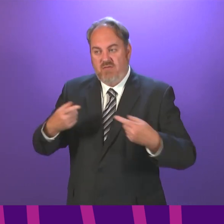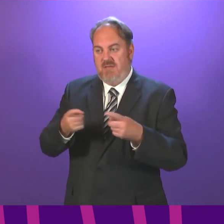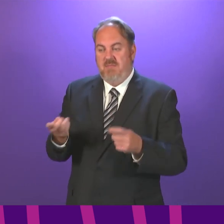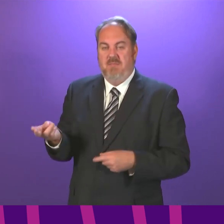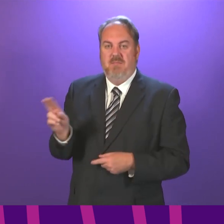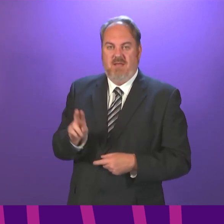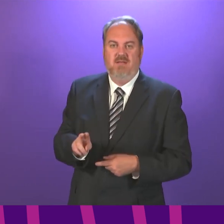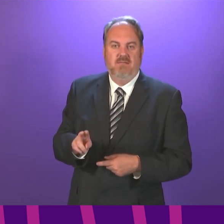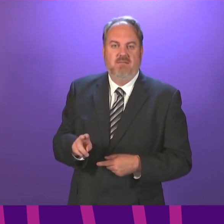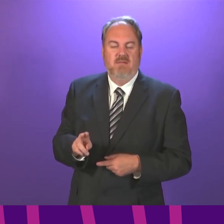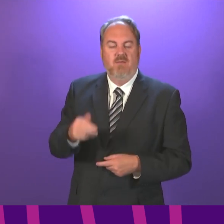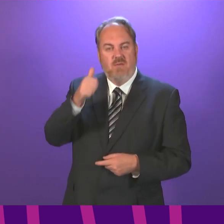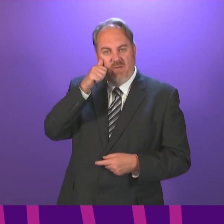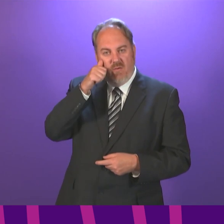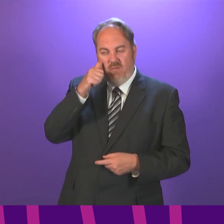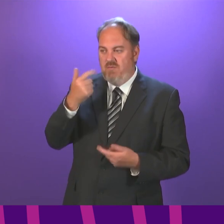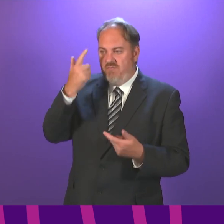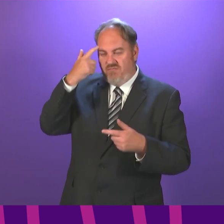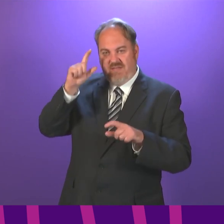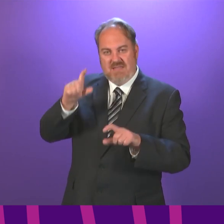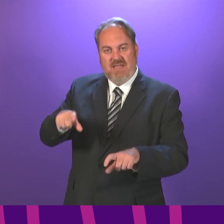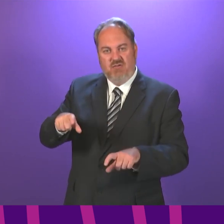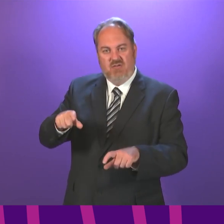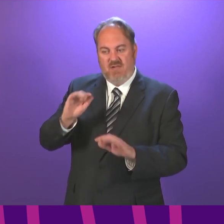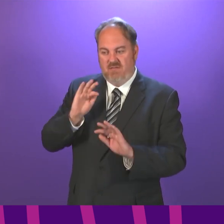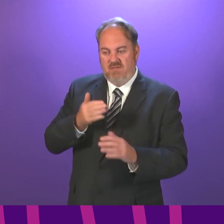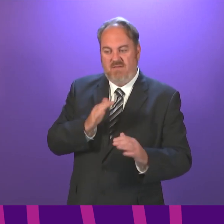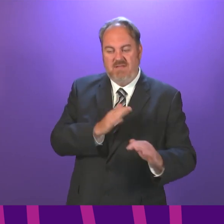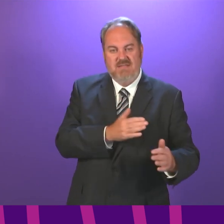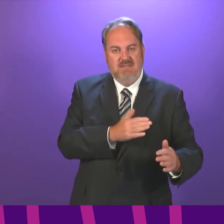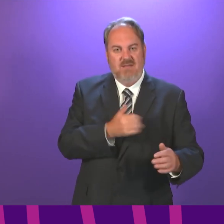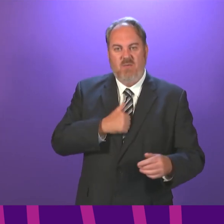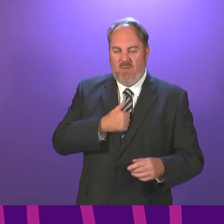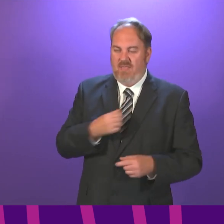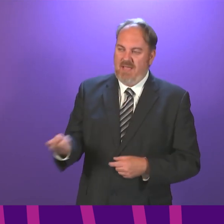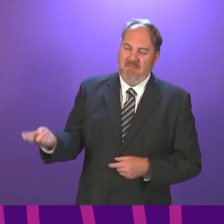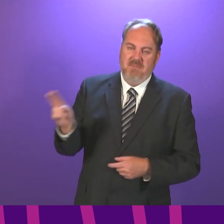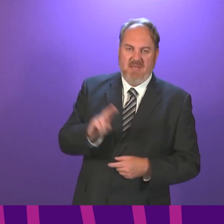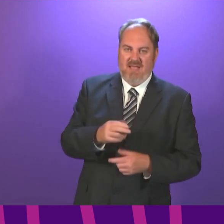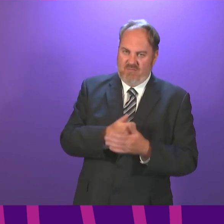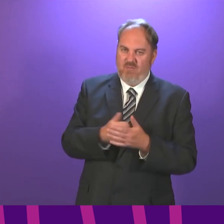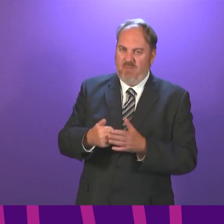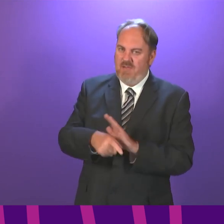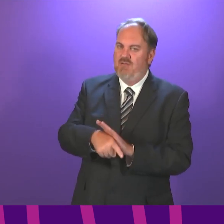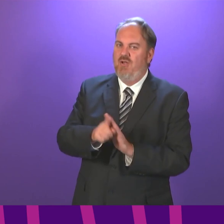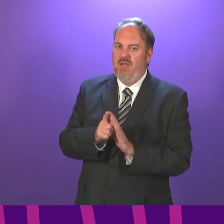the absence of residential stays has been very difficult, and we want to get that back to normal as quickly as possible.